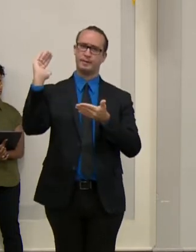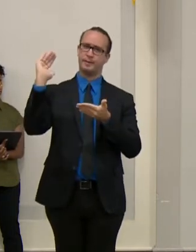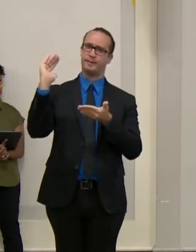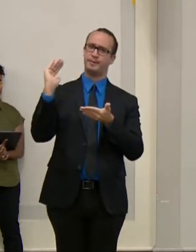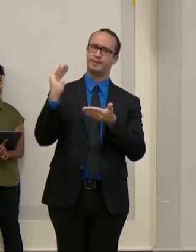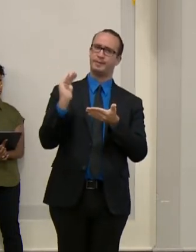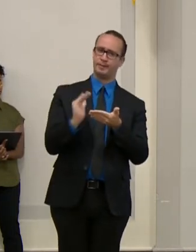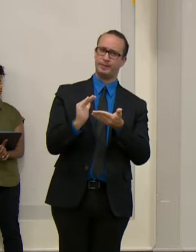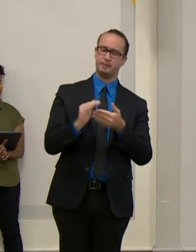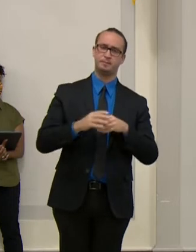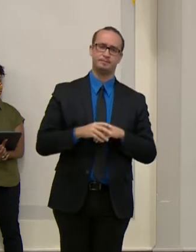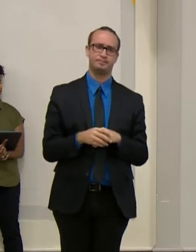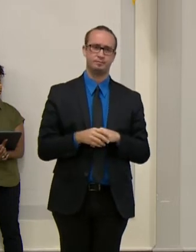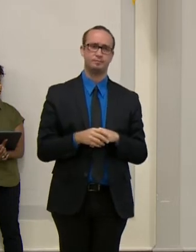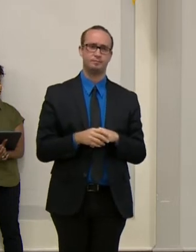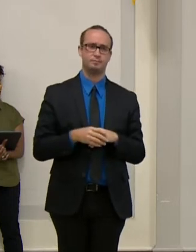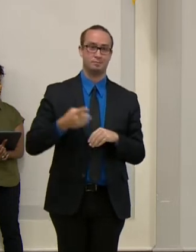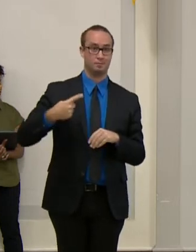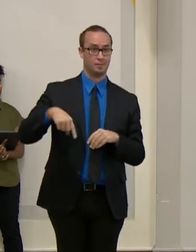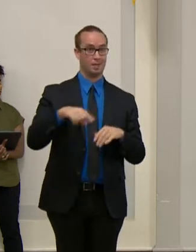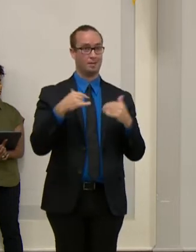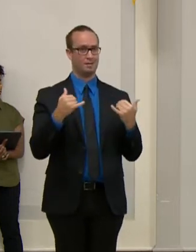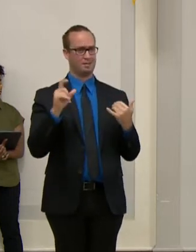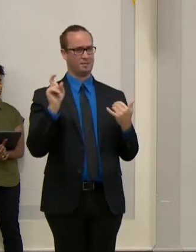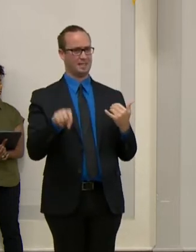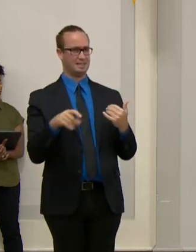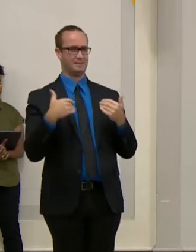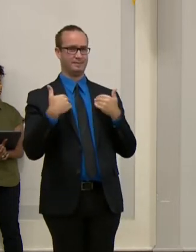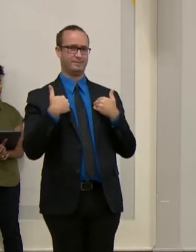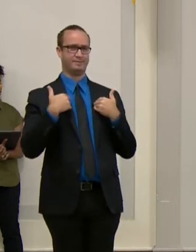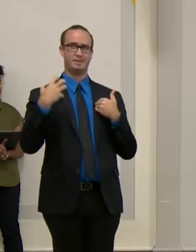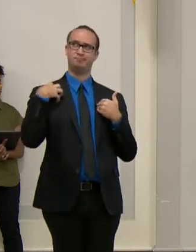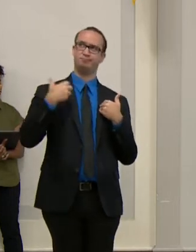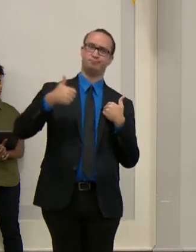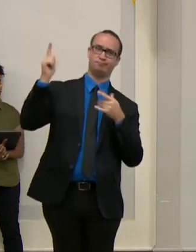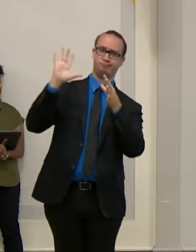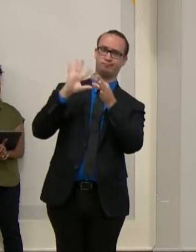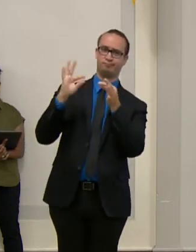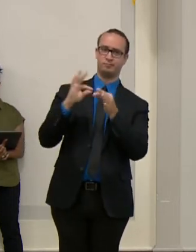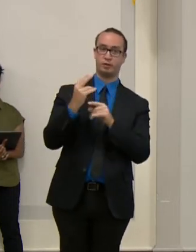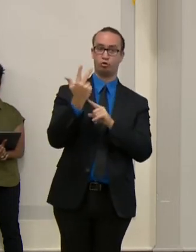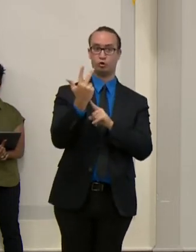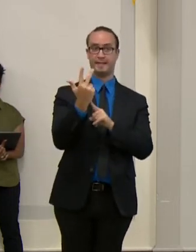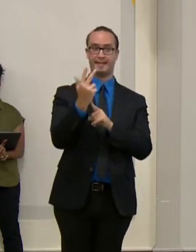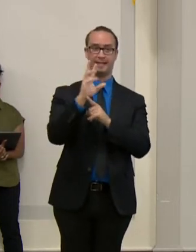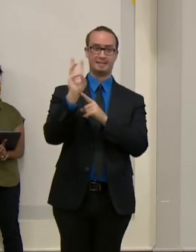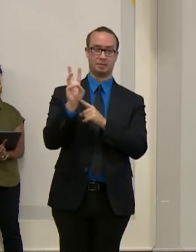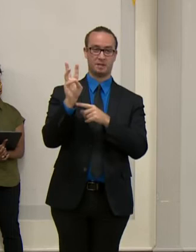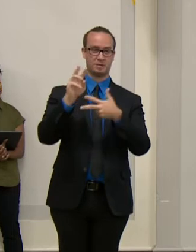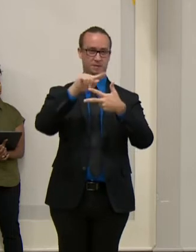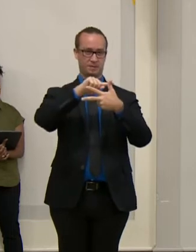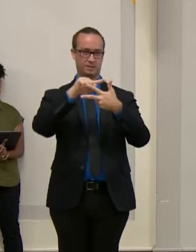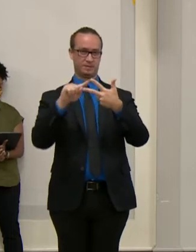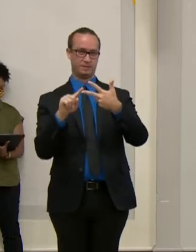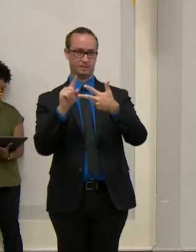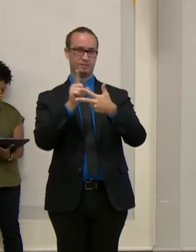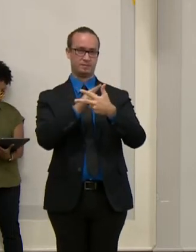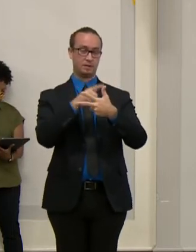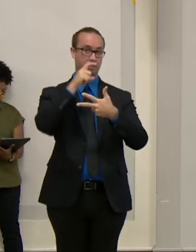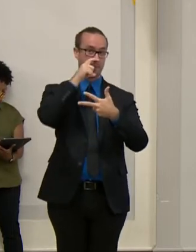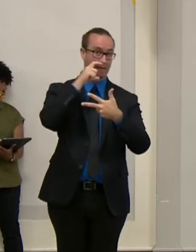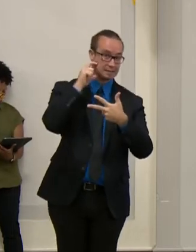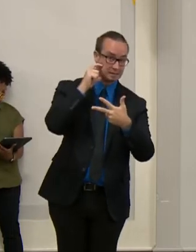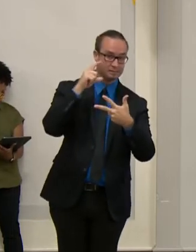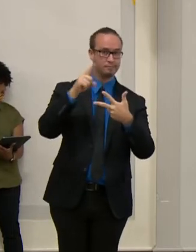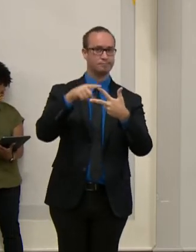to practice the three Ws, wear a mask, watch your distance, and wash your hands. And I keep seeing people complaining about masks